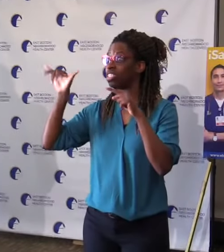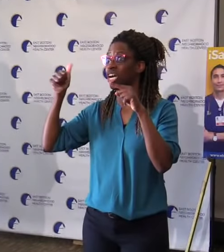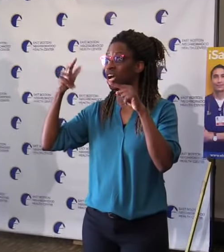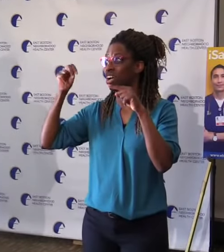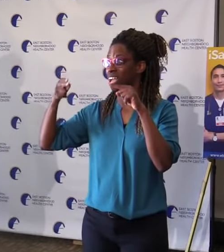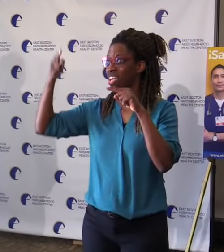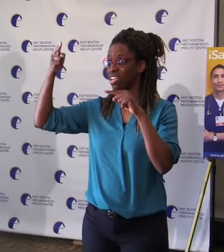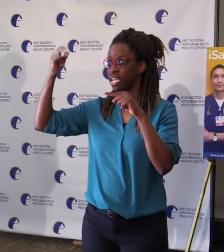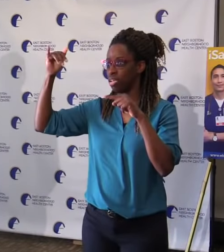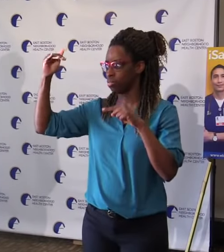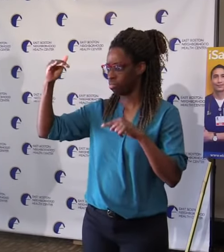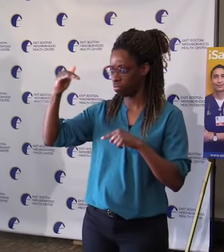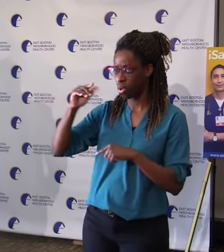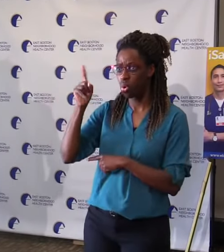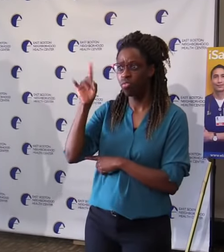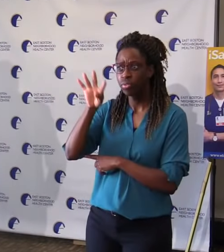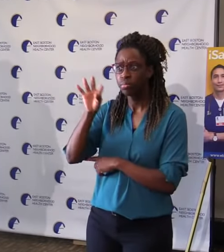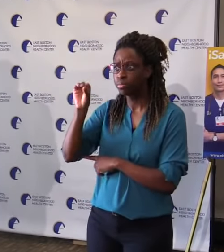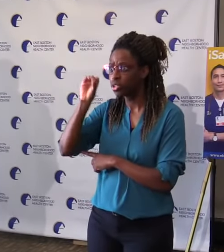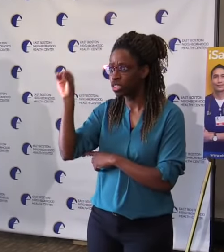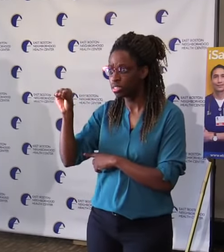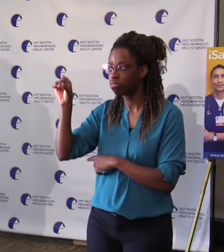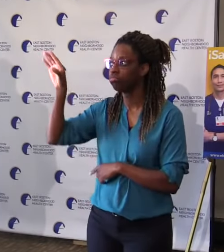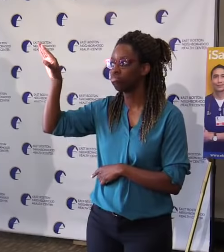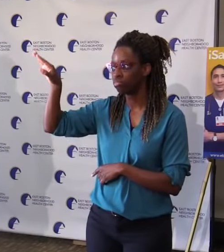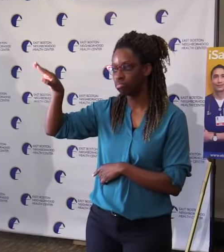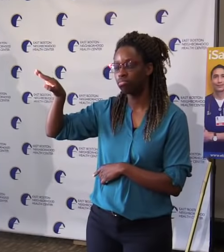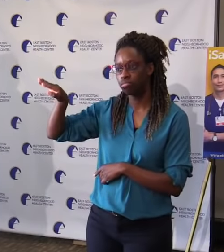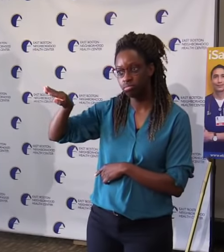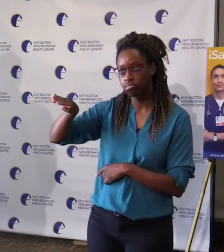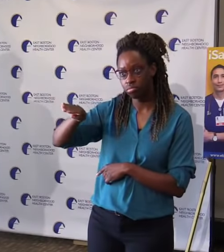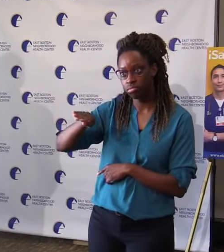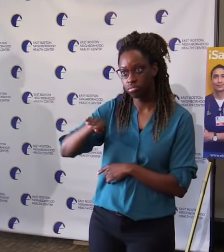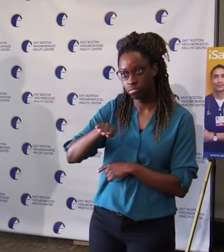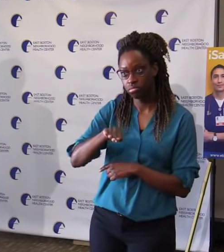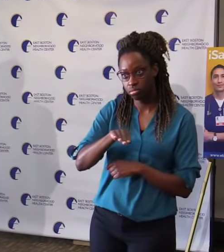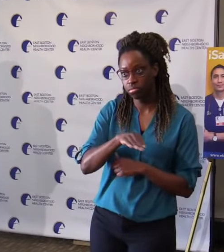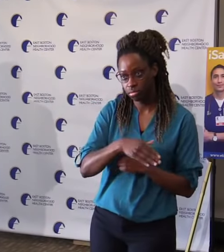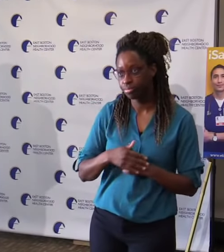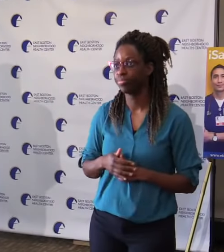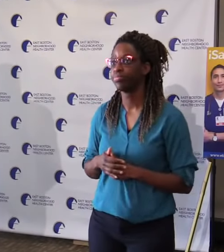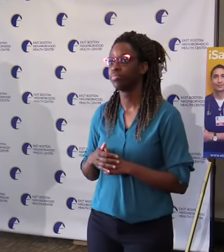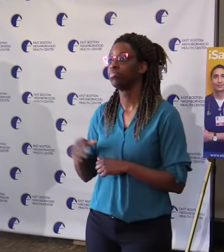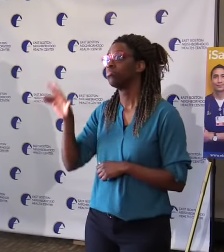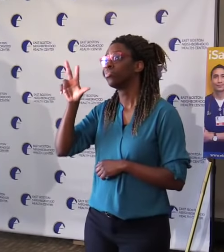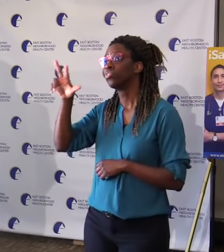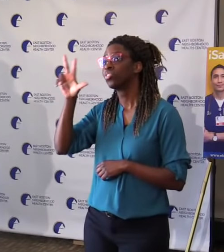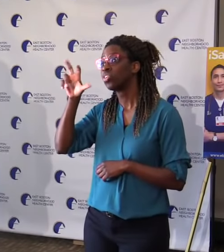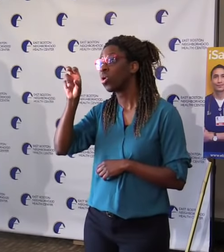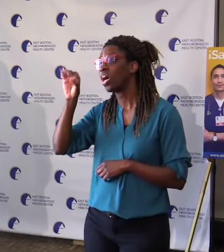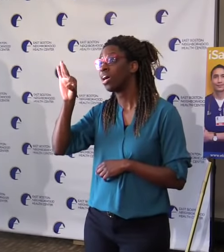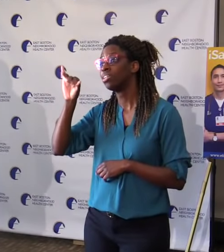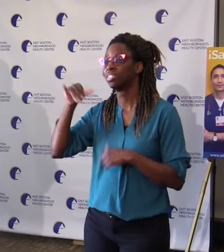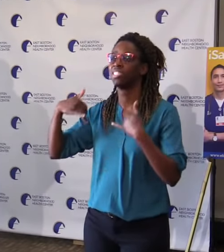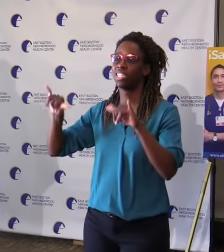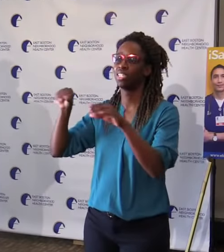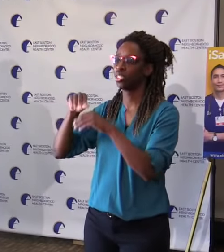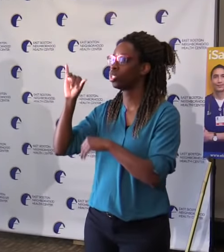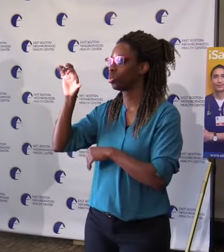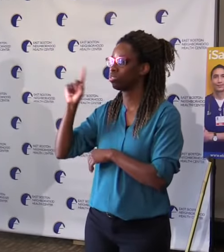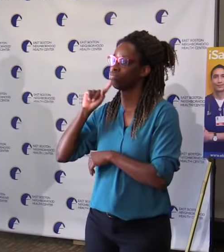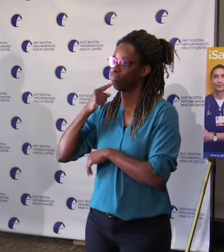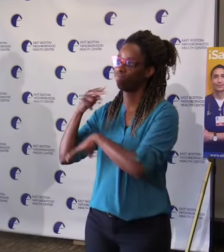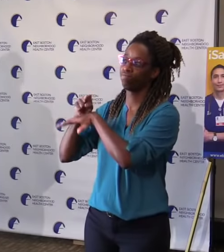309 individuals are in the ICUs. That is also a significant drop from January. Over